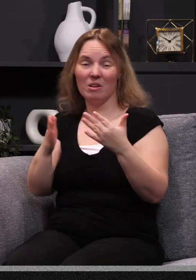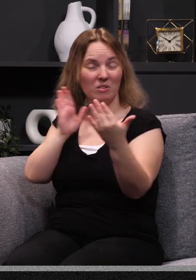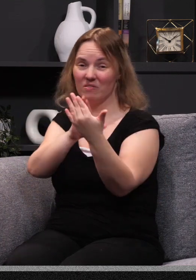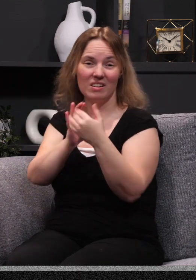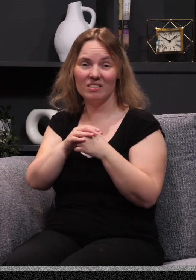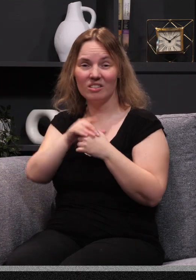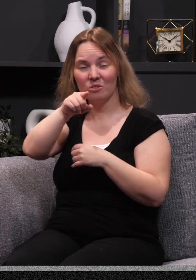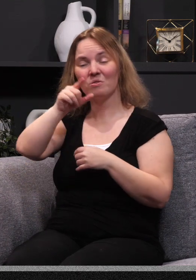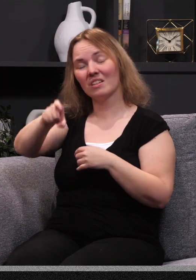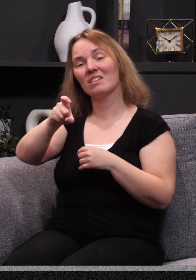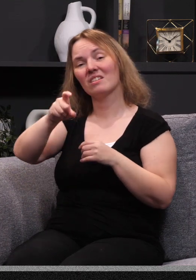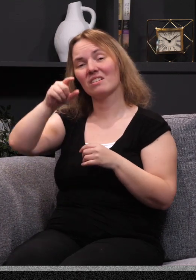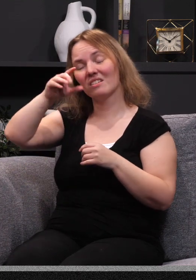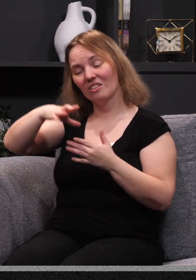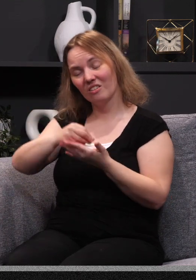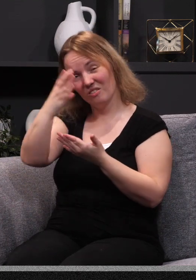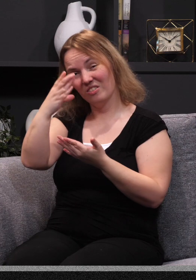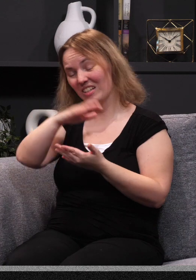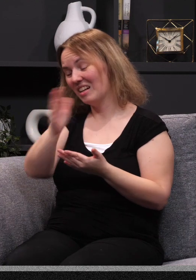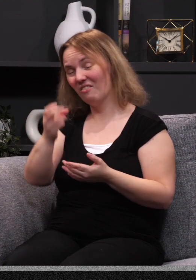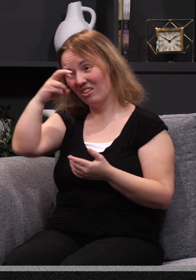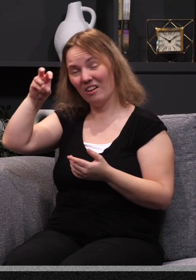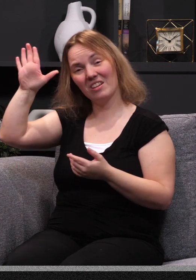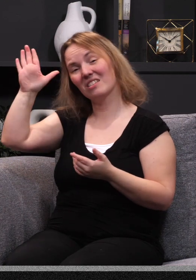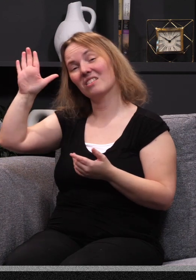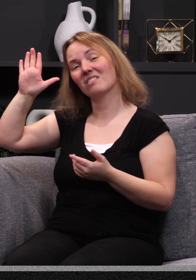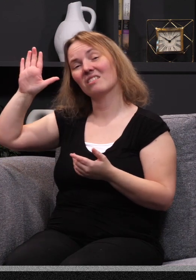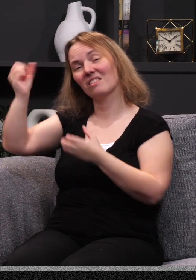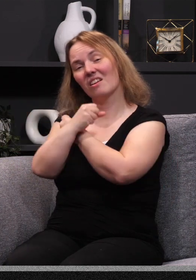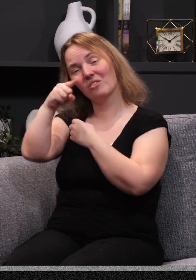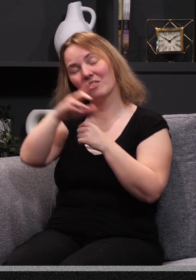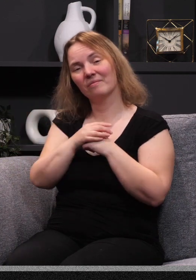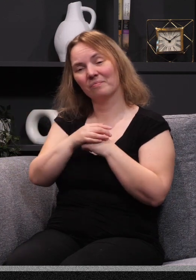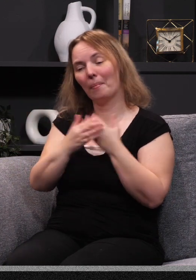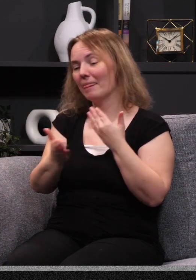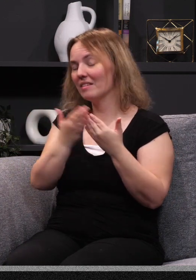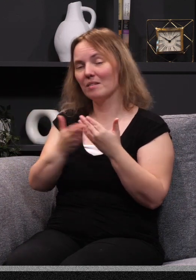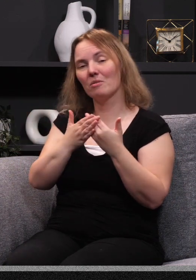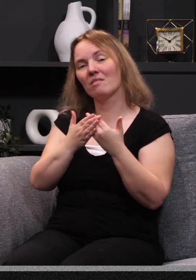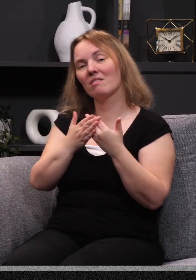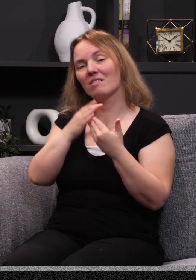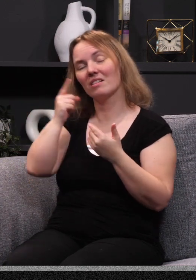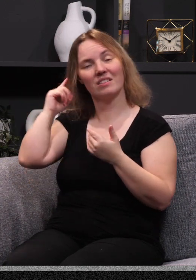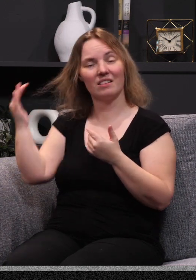no matter what you face, you must learn to never doubt my love for you. As simple as it may sound, friends,